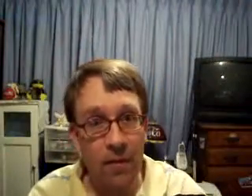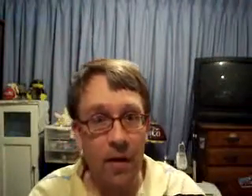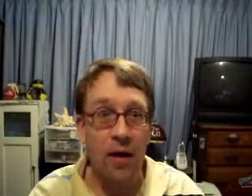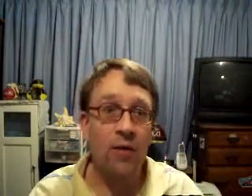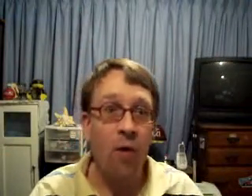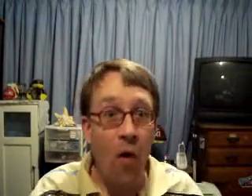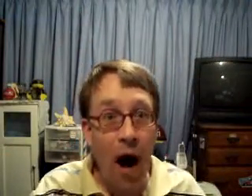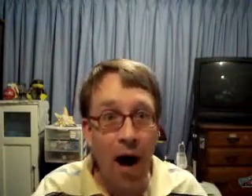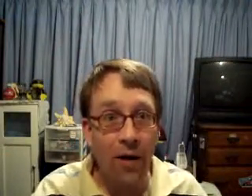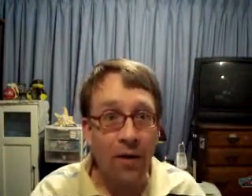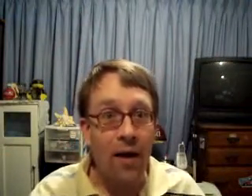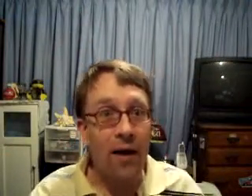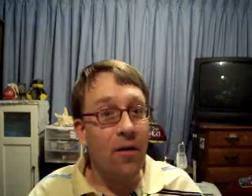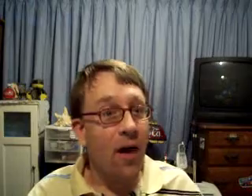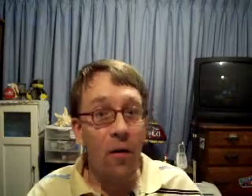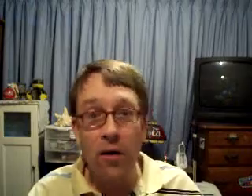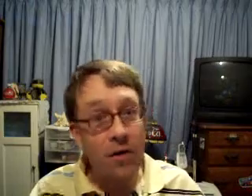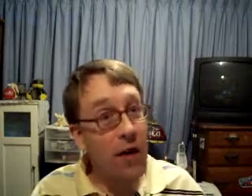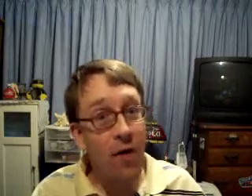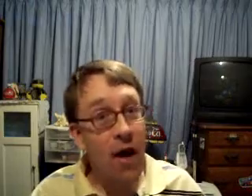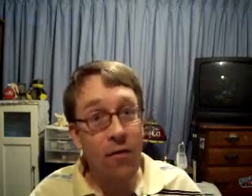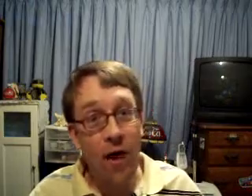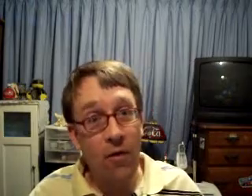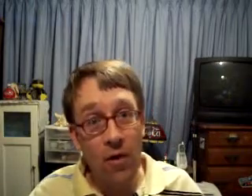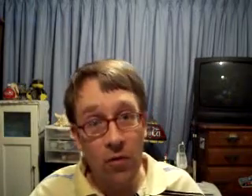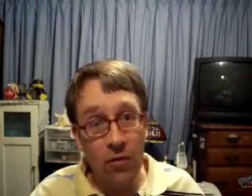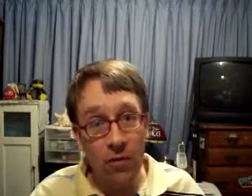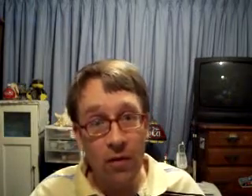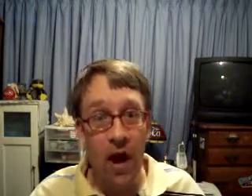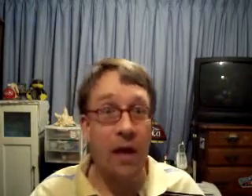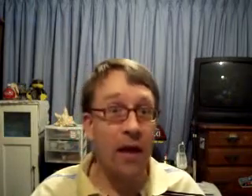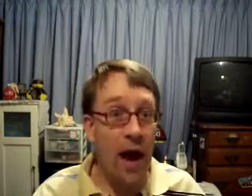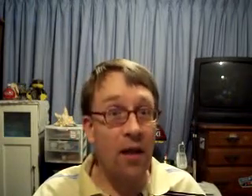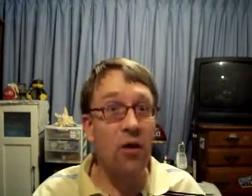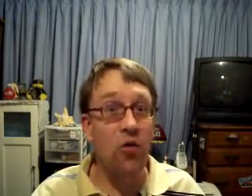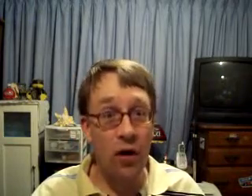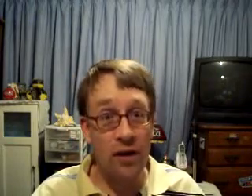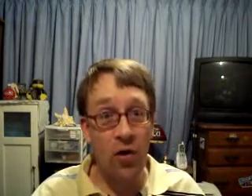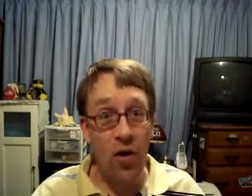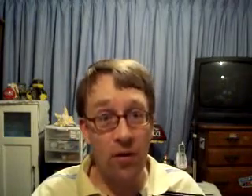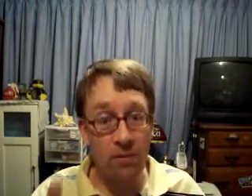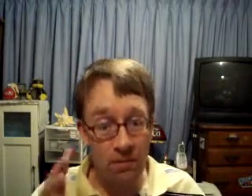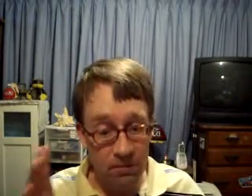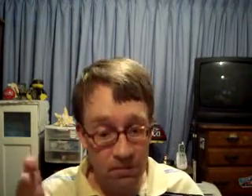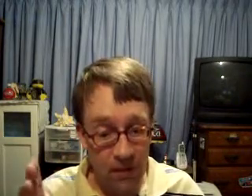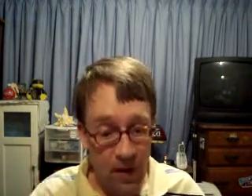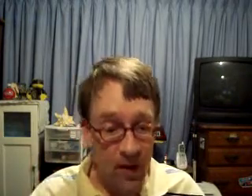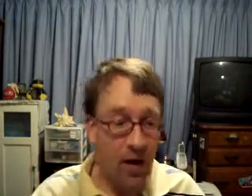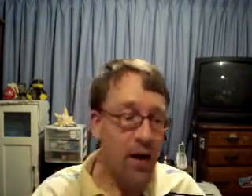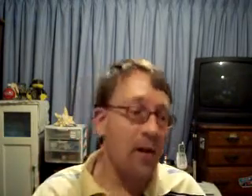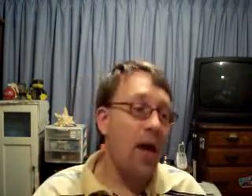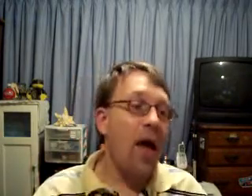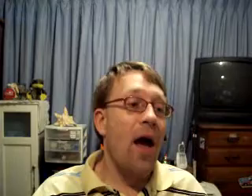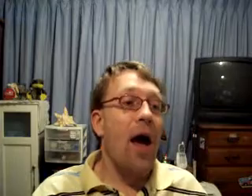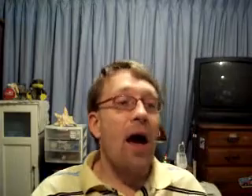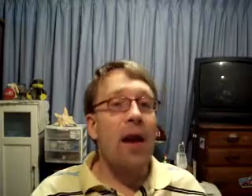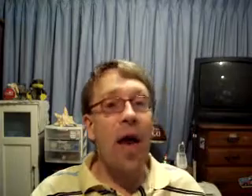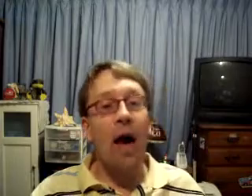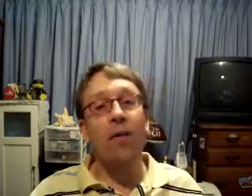At least for a while. But I wouldn't stick around if I were you. I'd get out of there as quick as I could. Alright. Now,